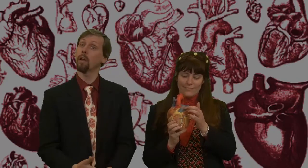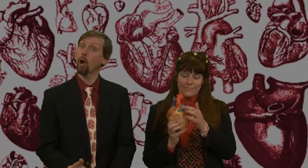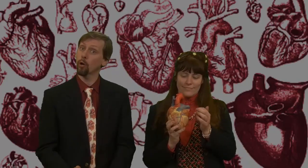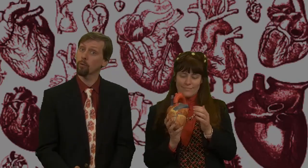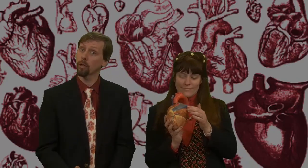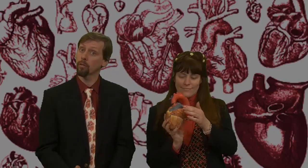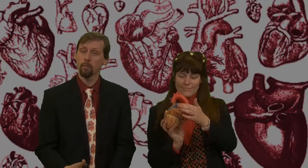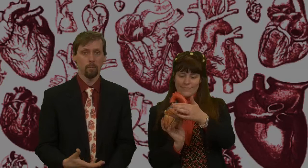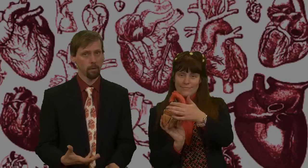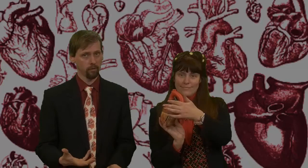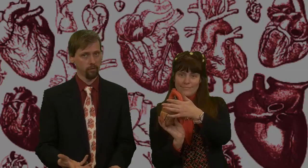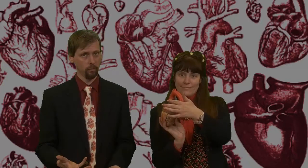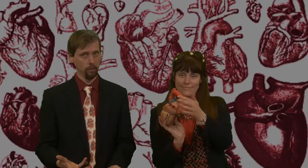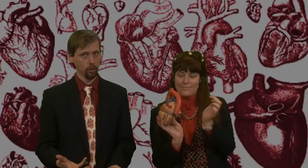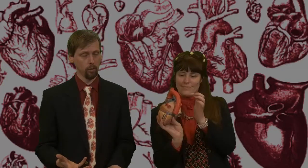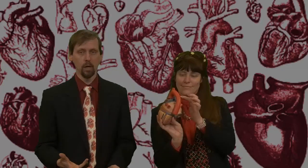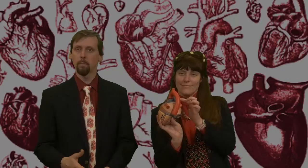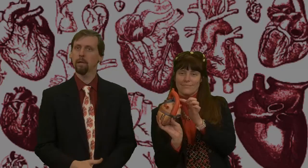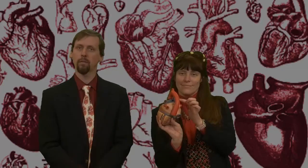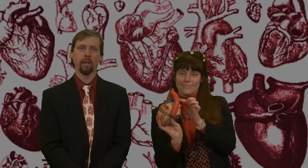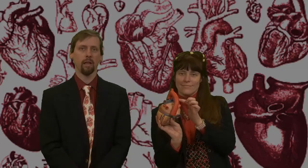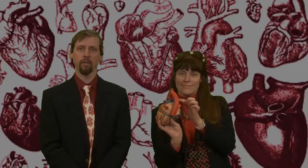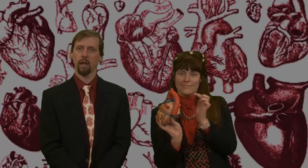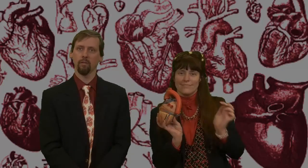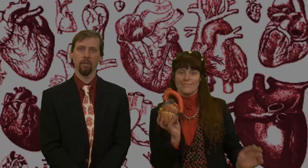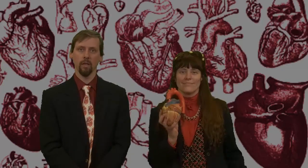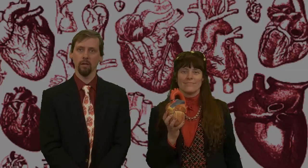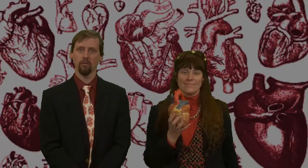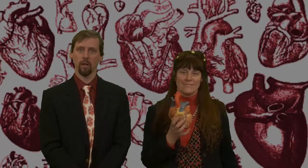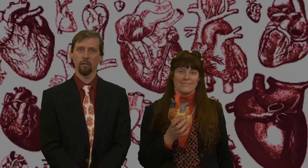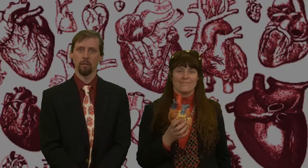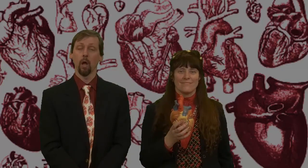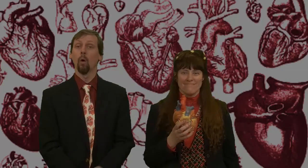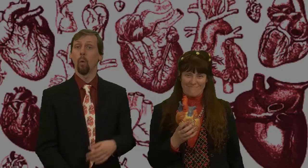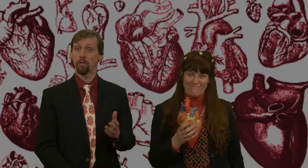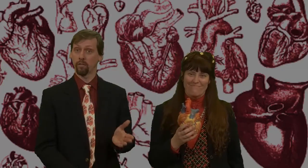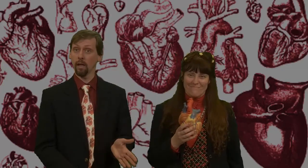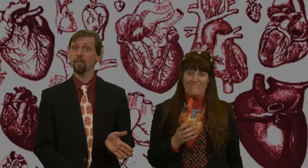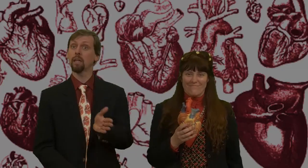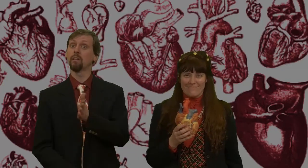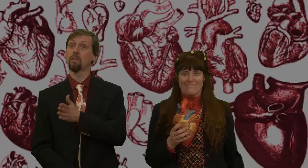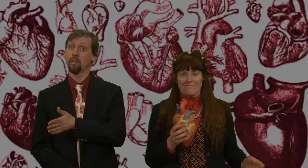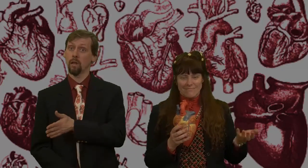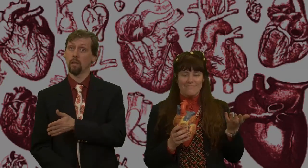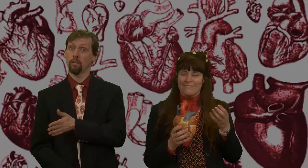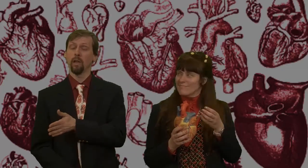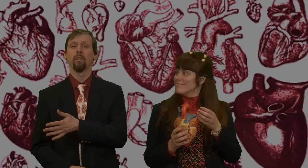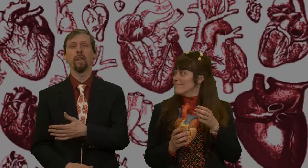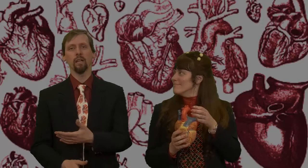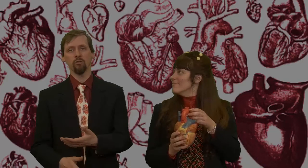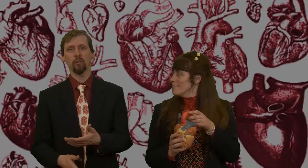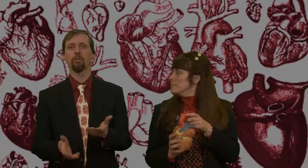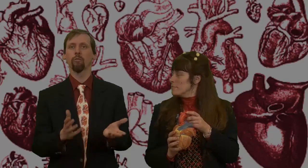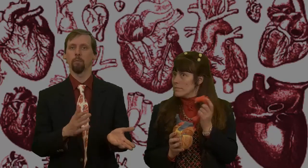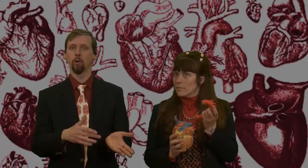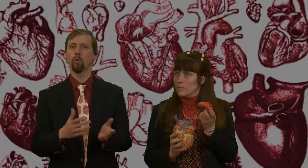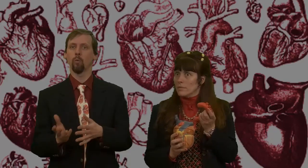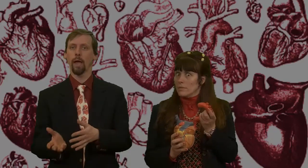arteries, but still blue because it hasn't gotten to the lungs yet. Once it does get into the lungs, then it changes from blue to red